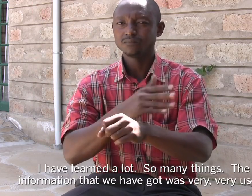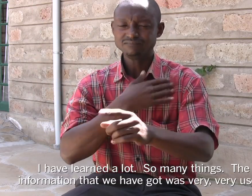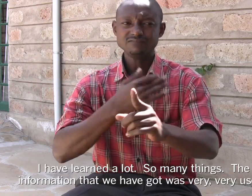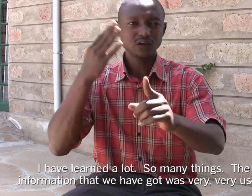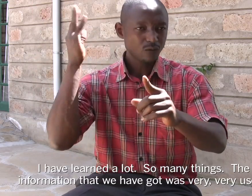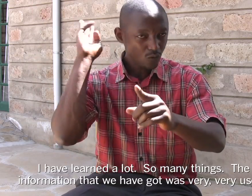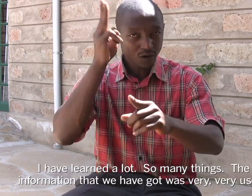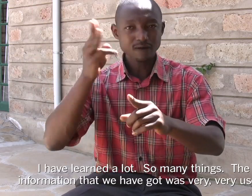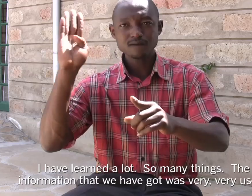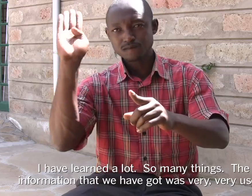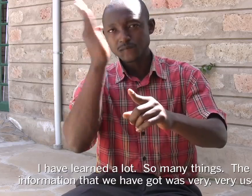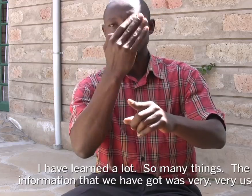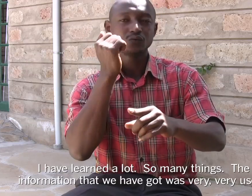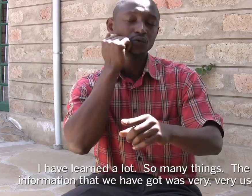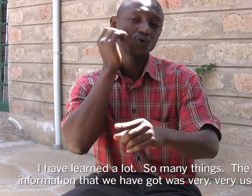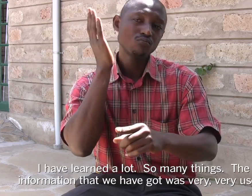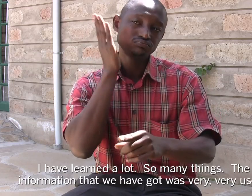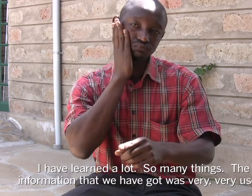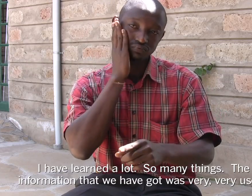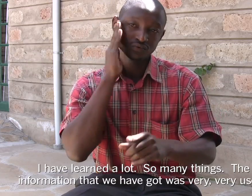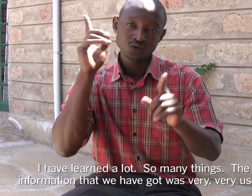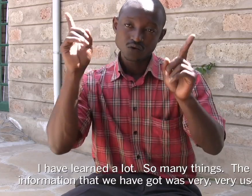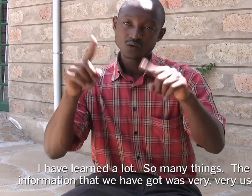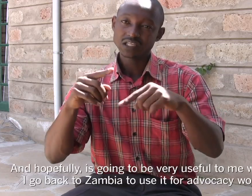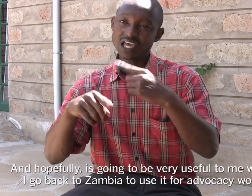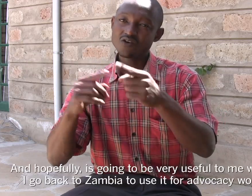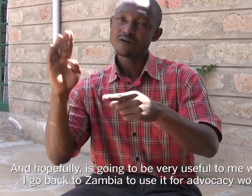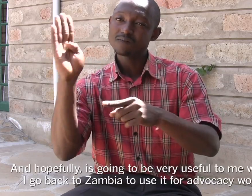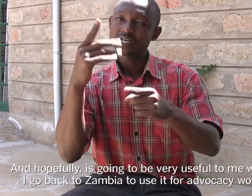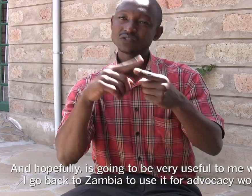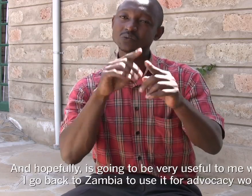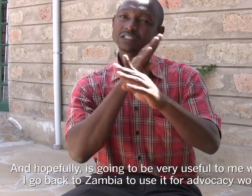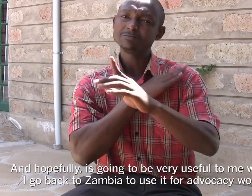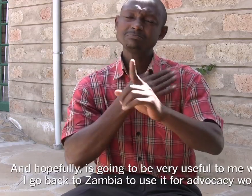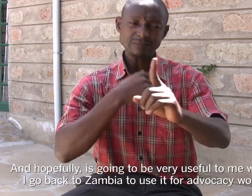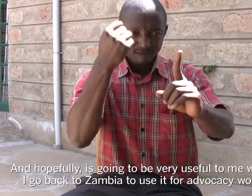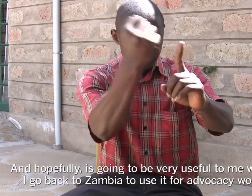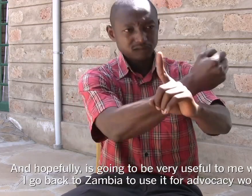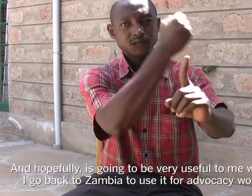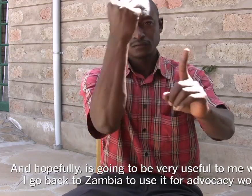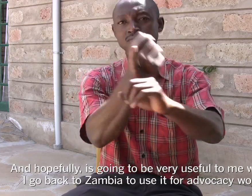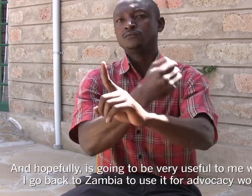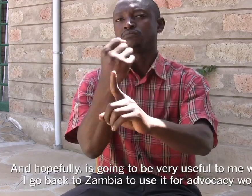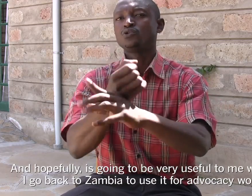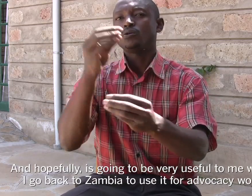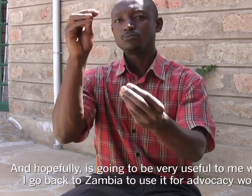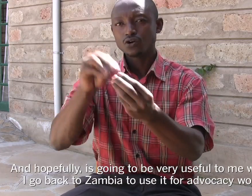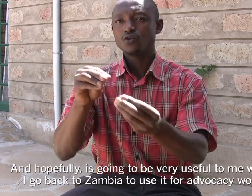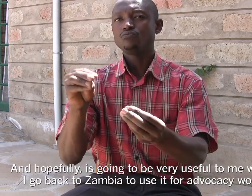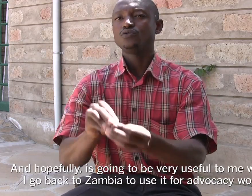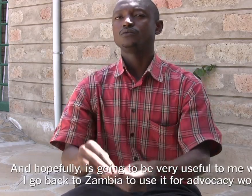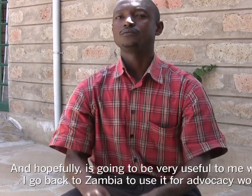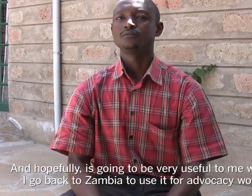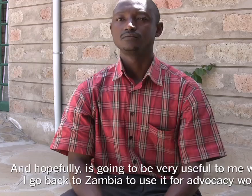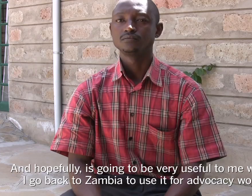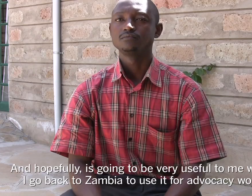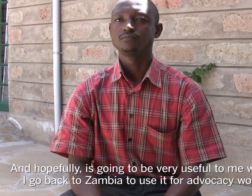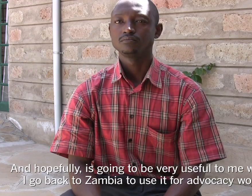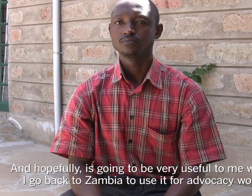got was very very useful and hopefully it's going to be very useful to me when I go back